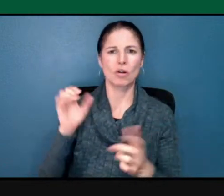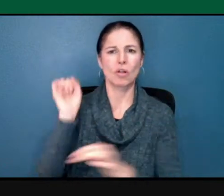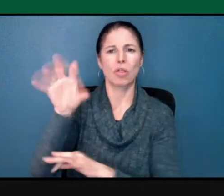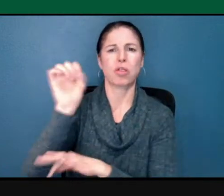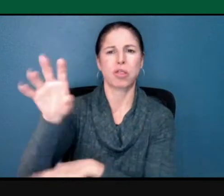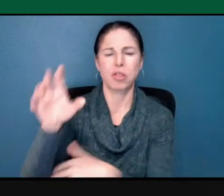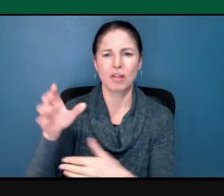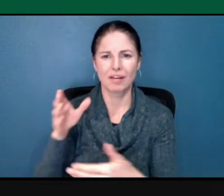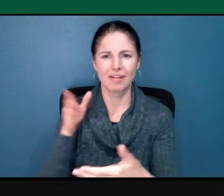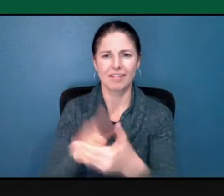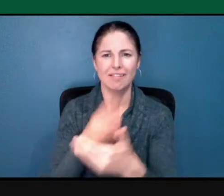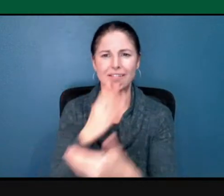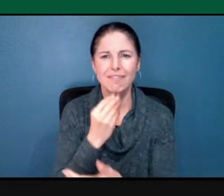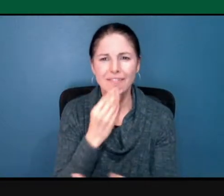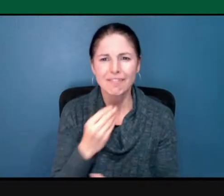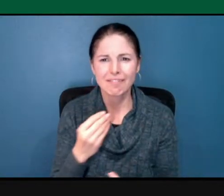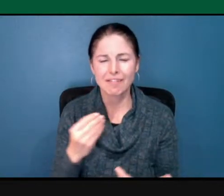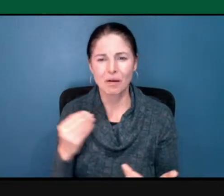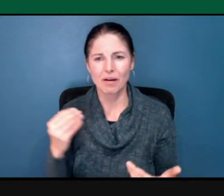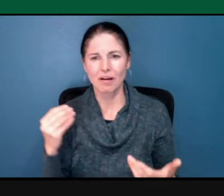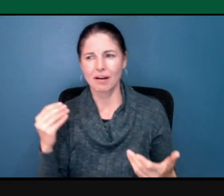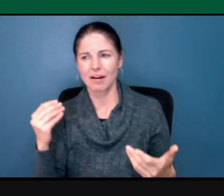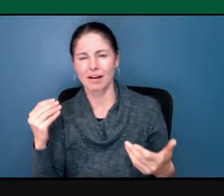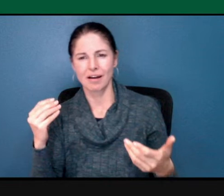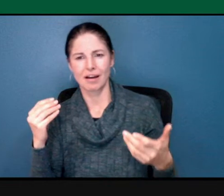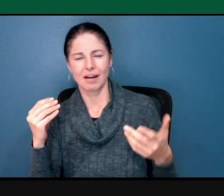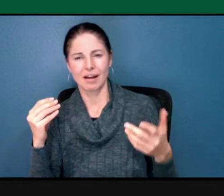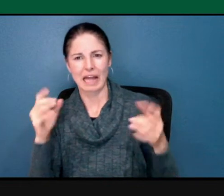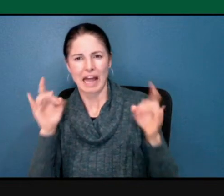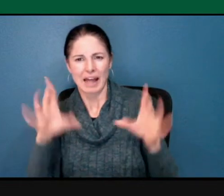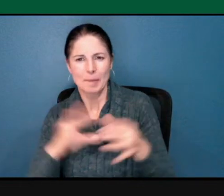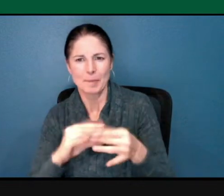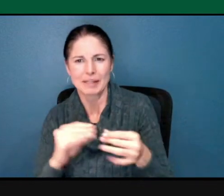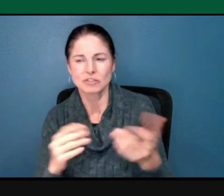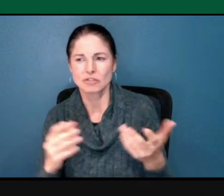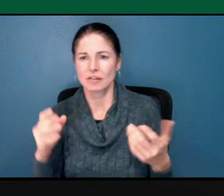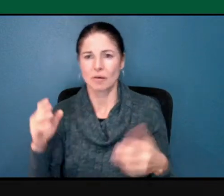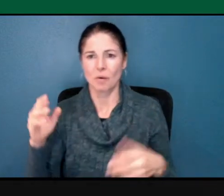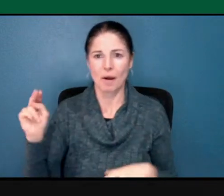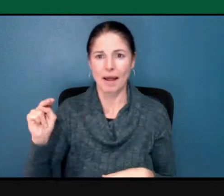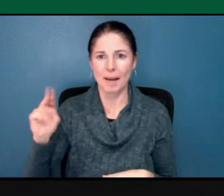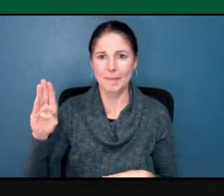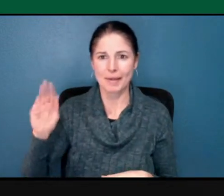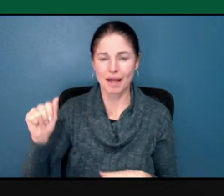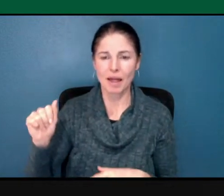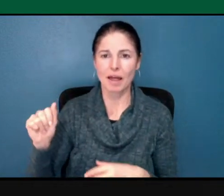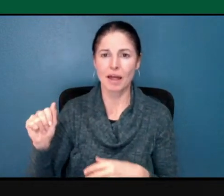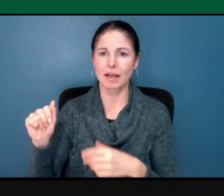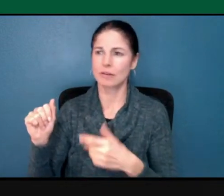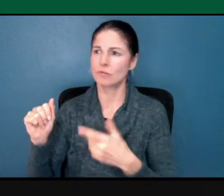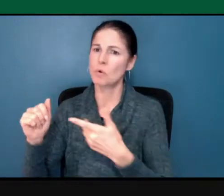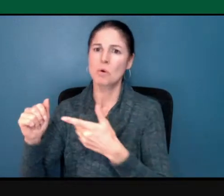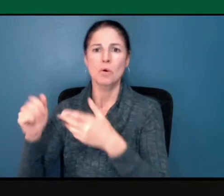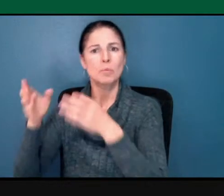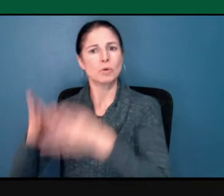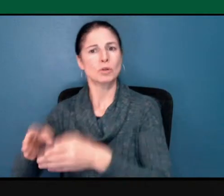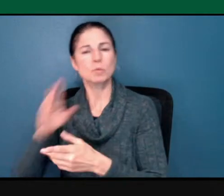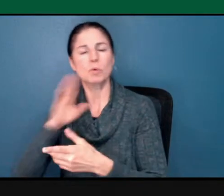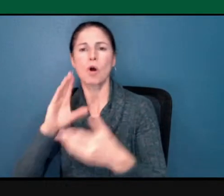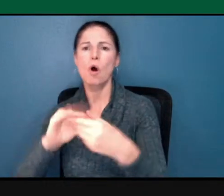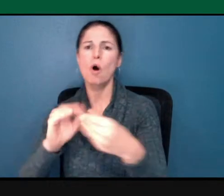with millions of followers would tout a film that denies the Holocaust?